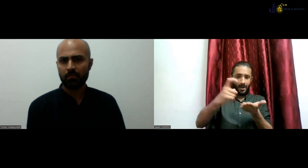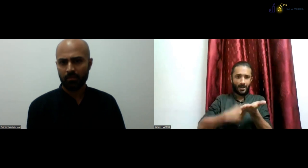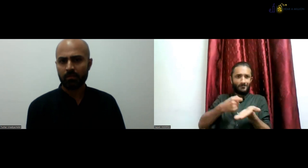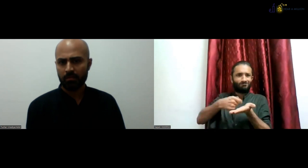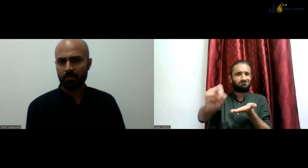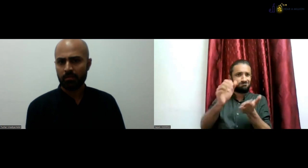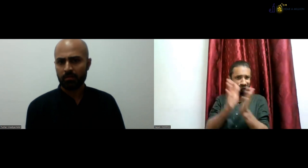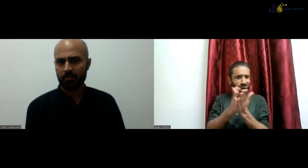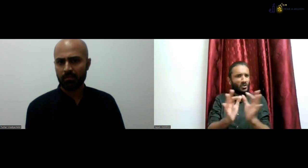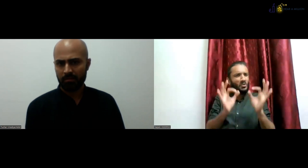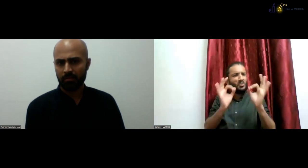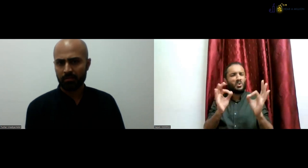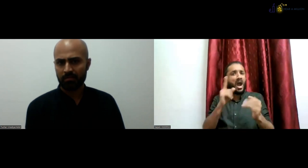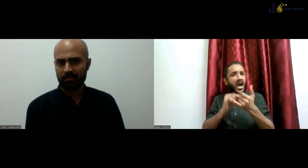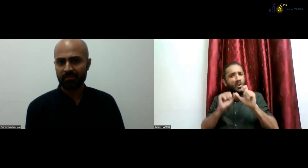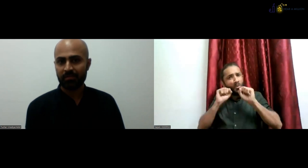able to share these books.